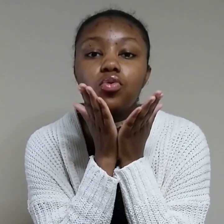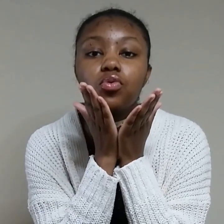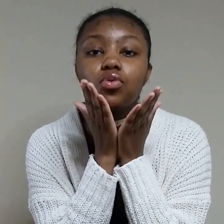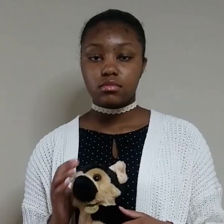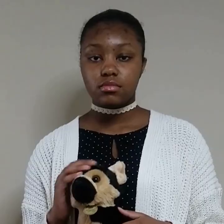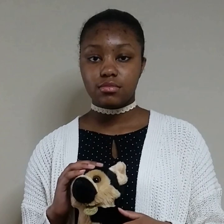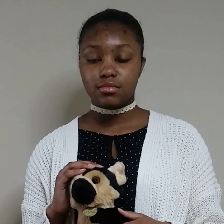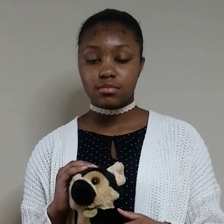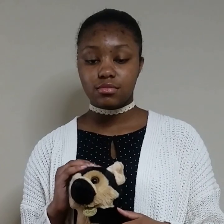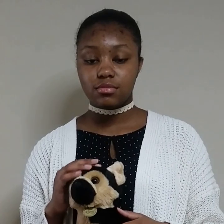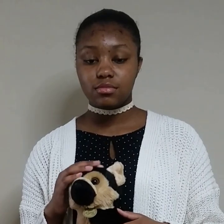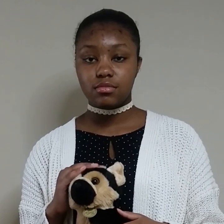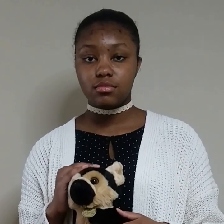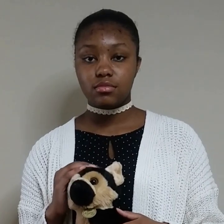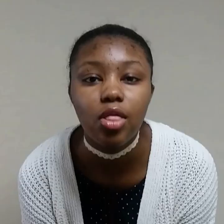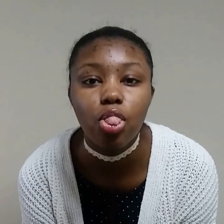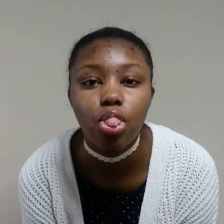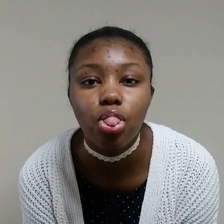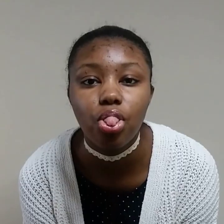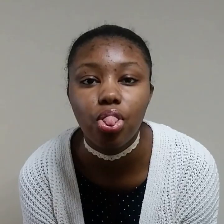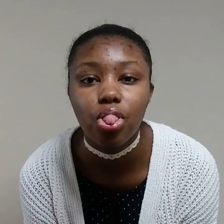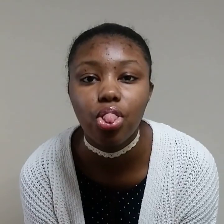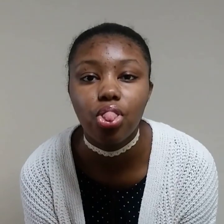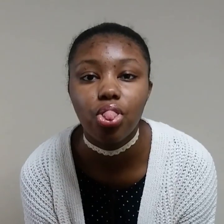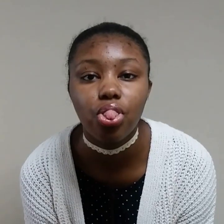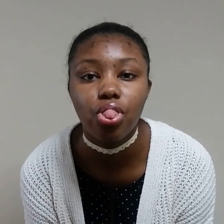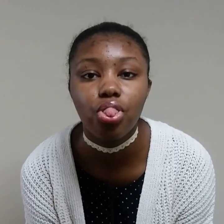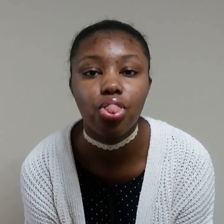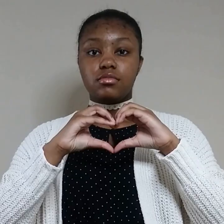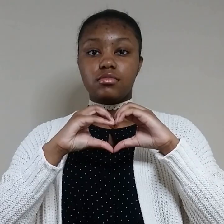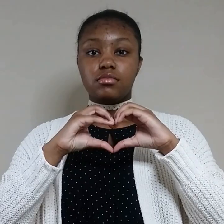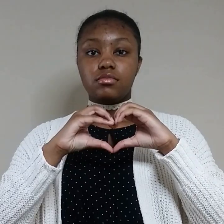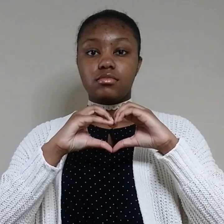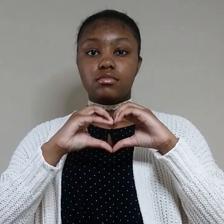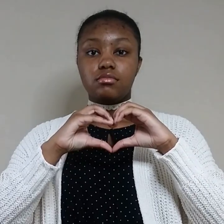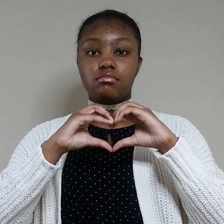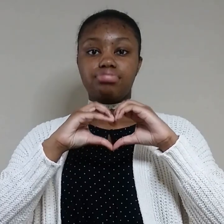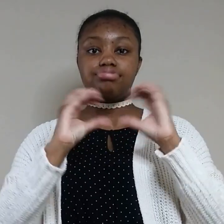Swear I'm ready to break Know that it's forbidden